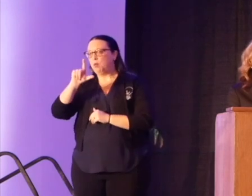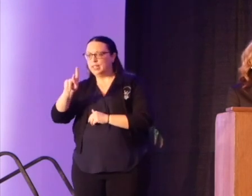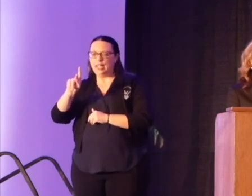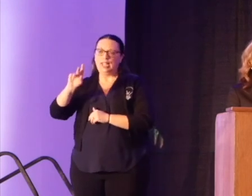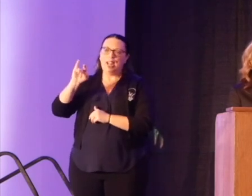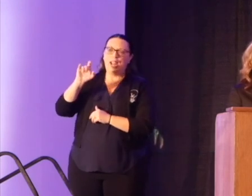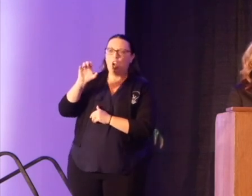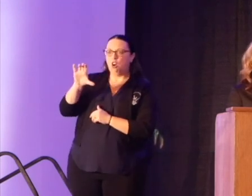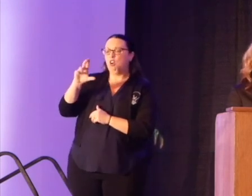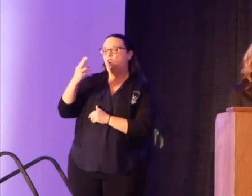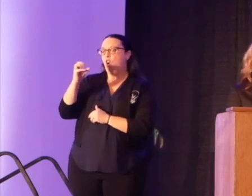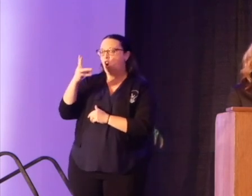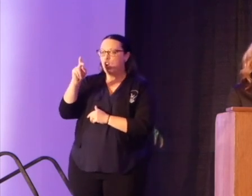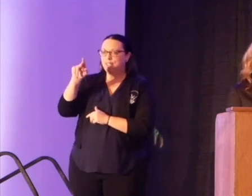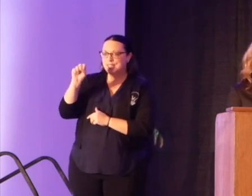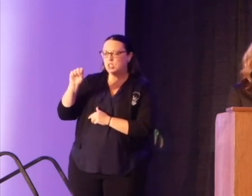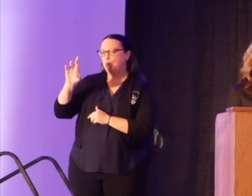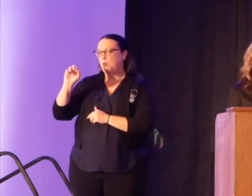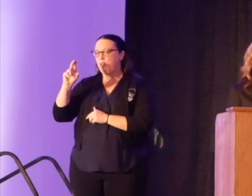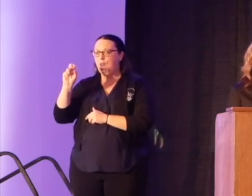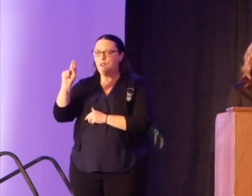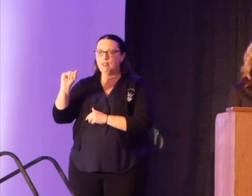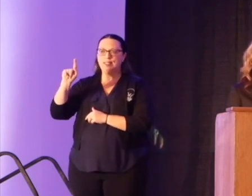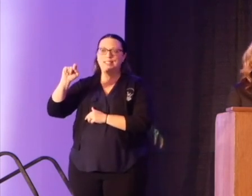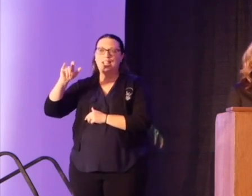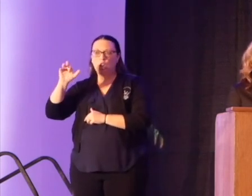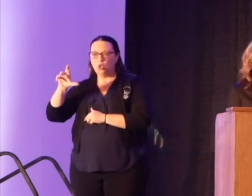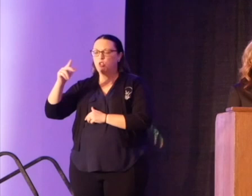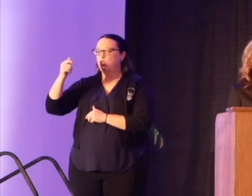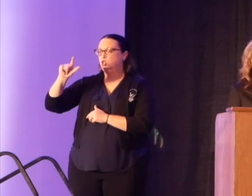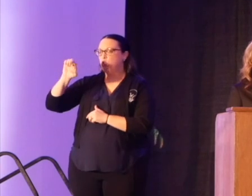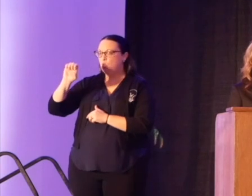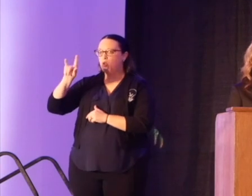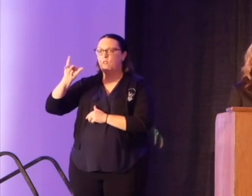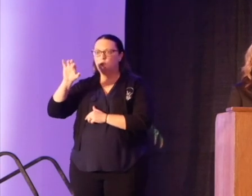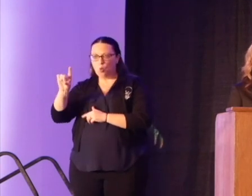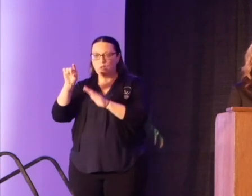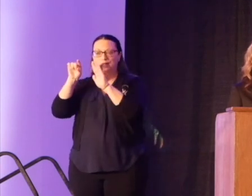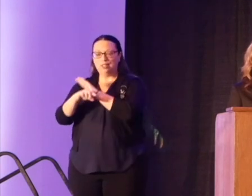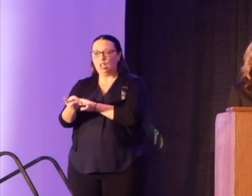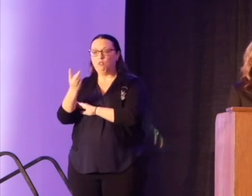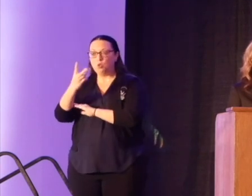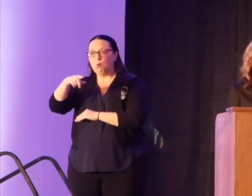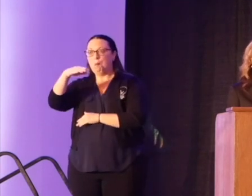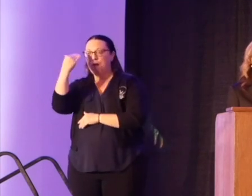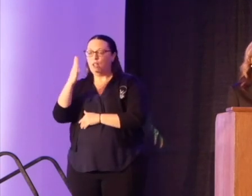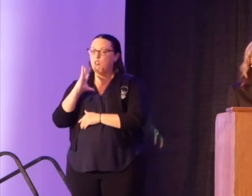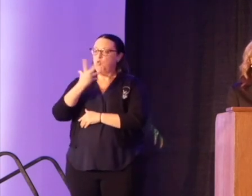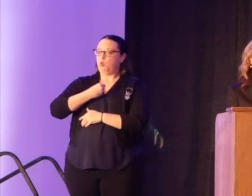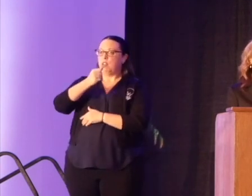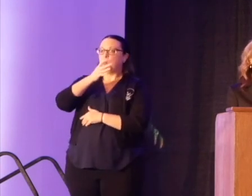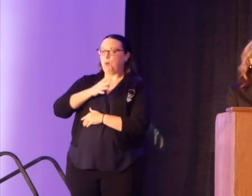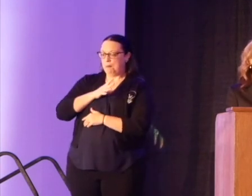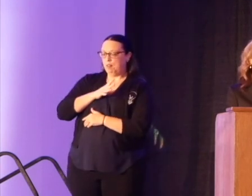Hawkins to Trayvon Martin to Breonna Taylor to George Floyd to the killings of two black trans women, Rhea Milton and Dominique